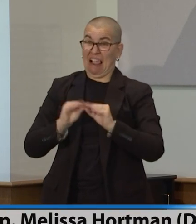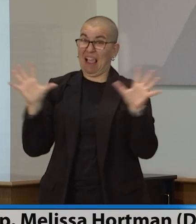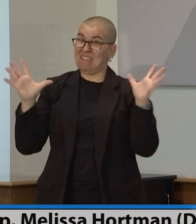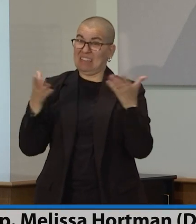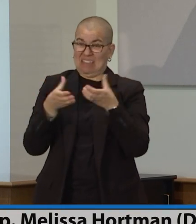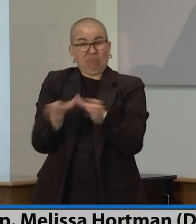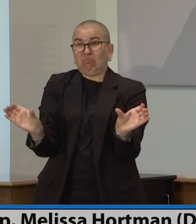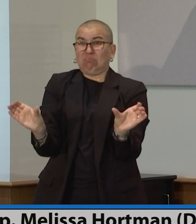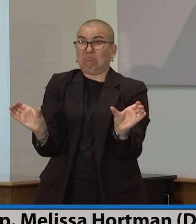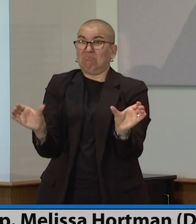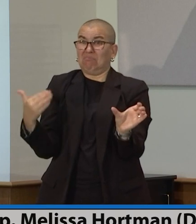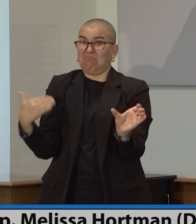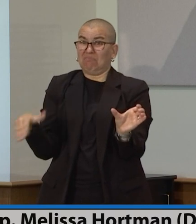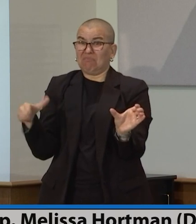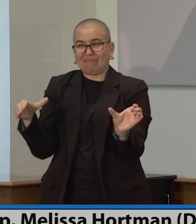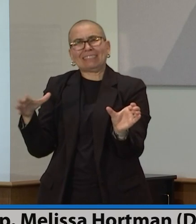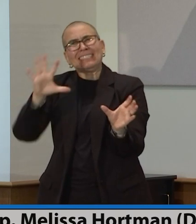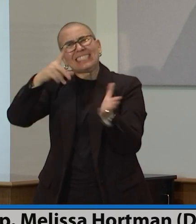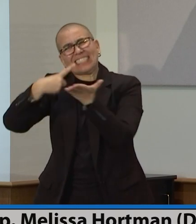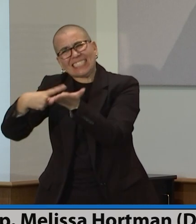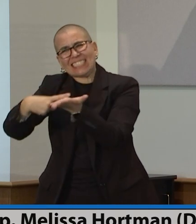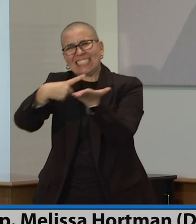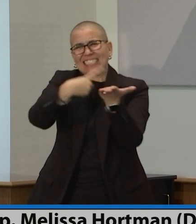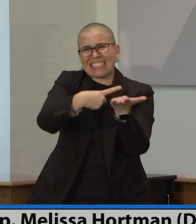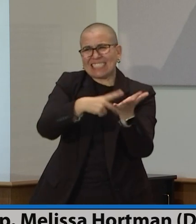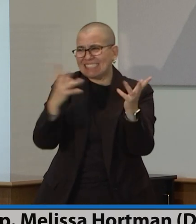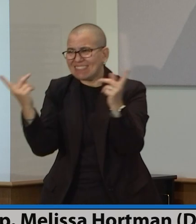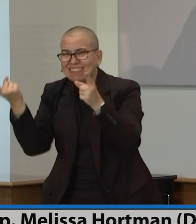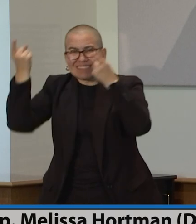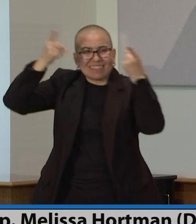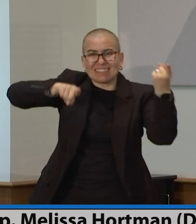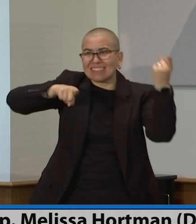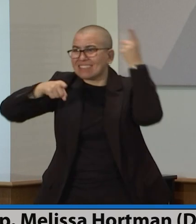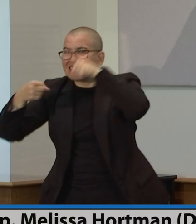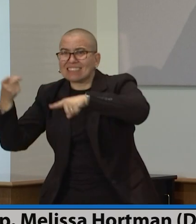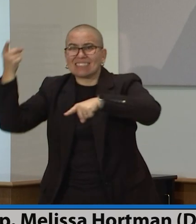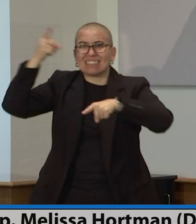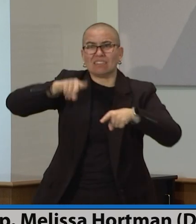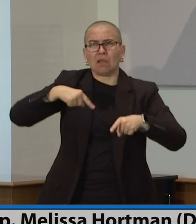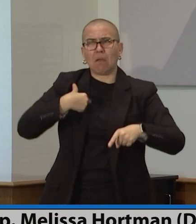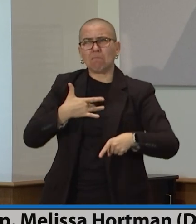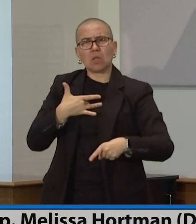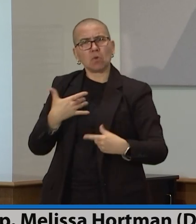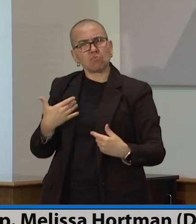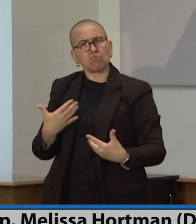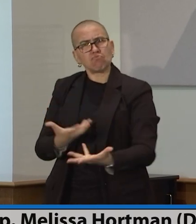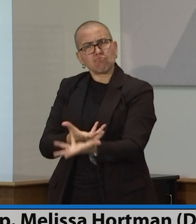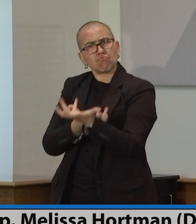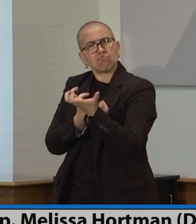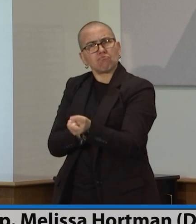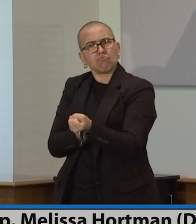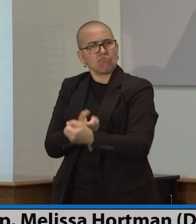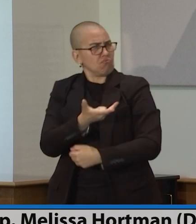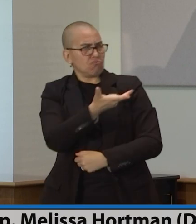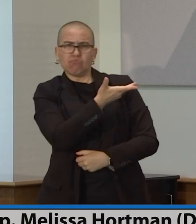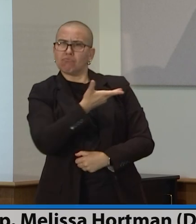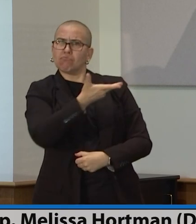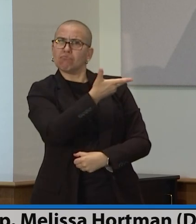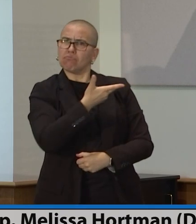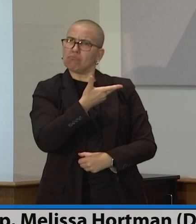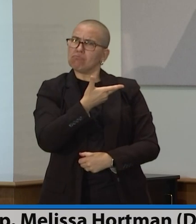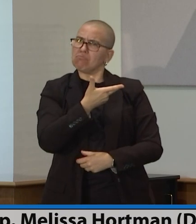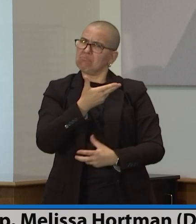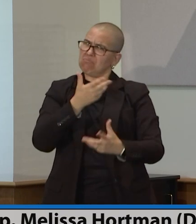And I was confident that working with these two gentlemen, that we would be able to get this agreement done for the people of Minnesota.